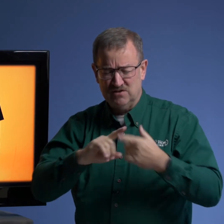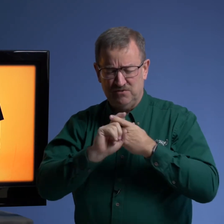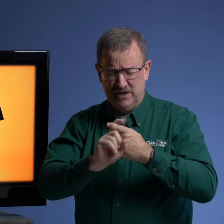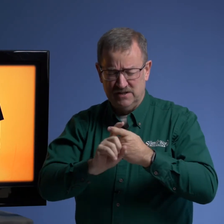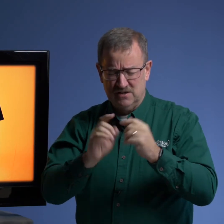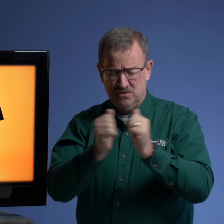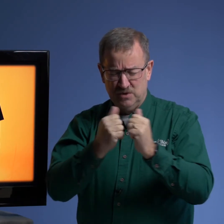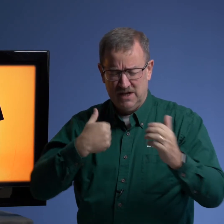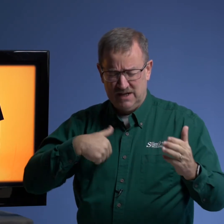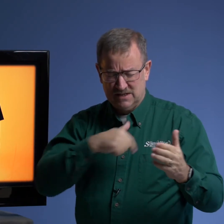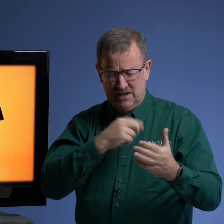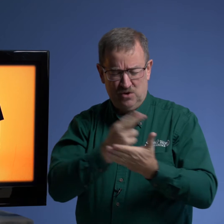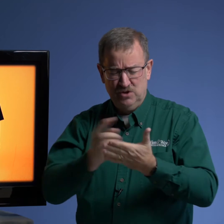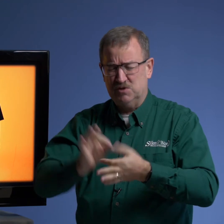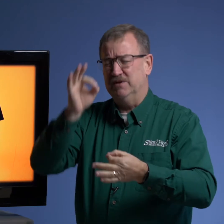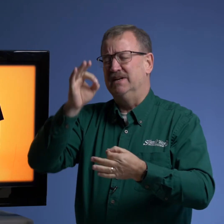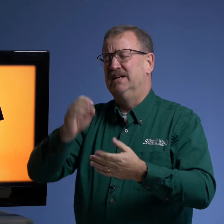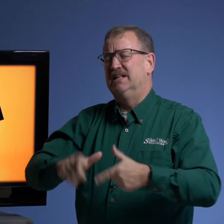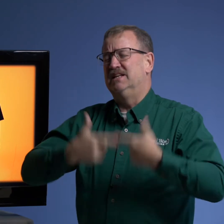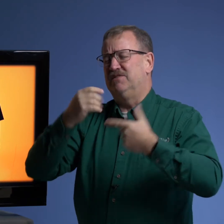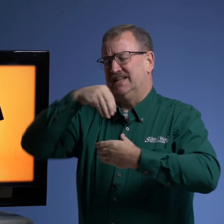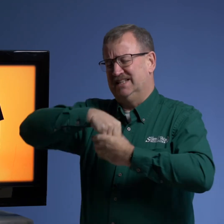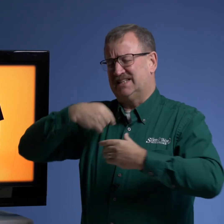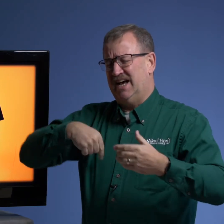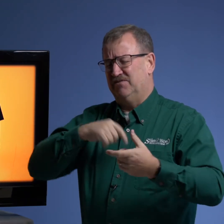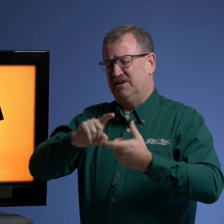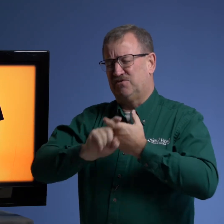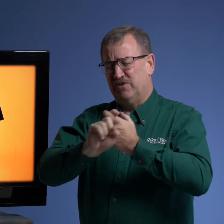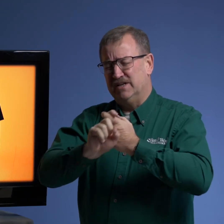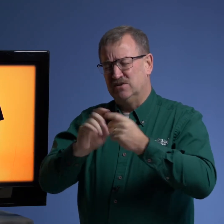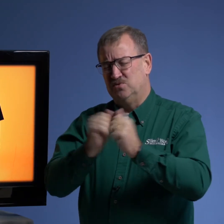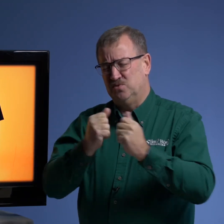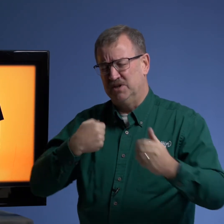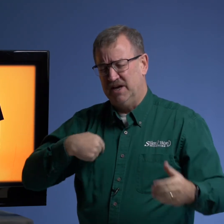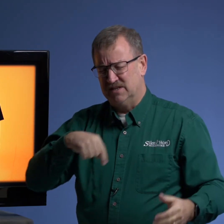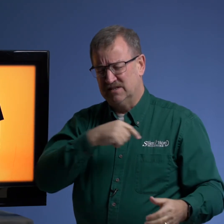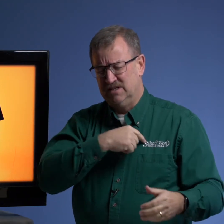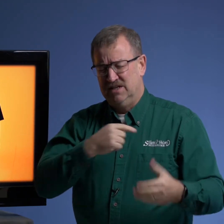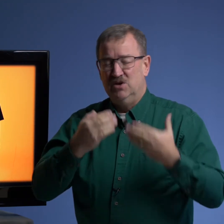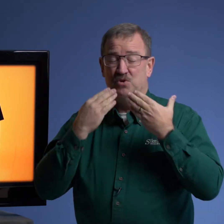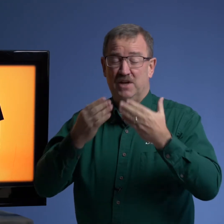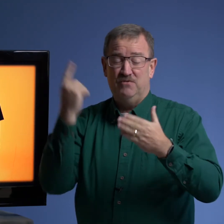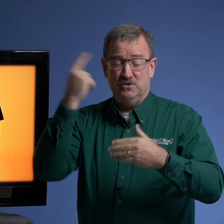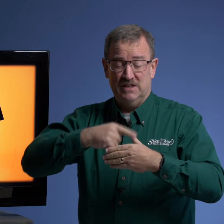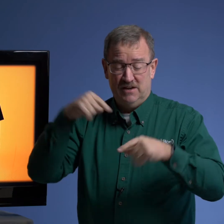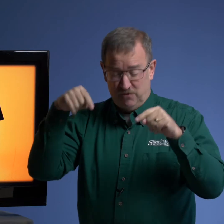friends with us and the holy spirit living inside of us friends with us we're thankful today for